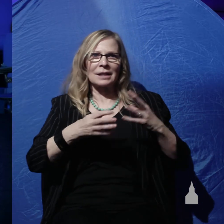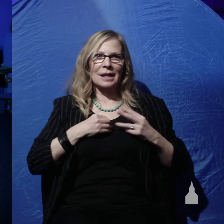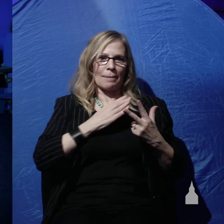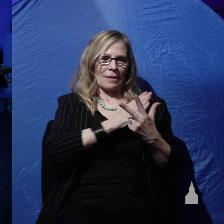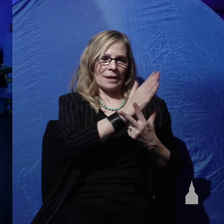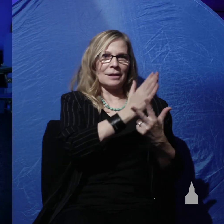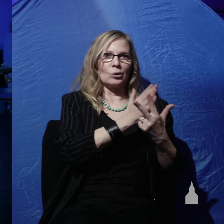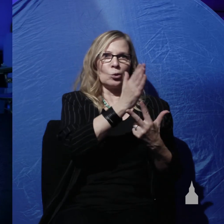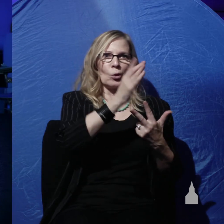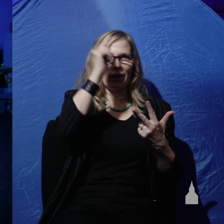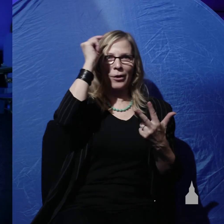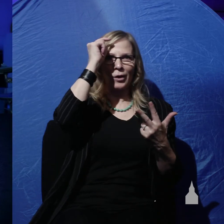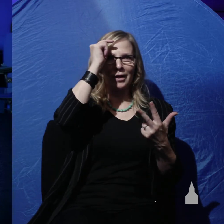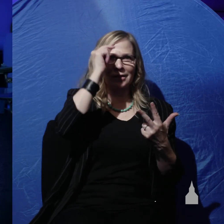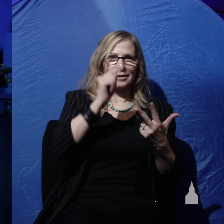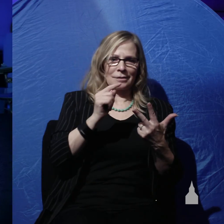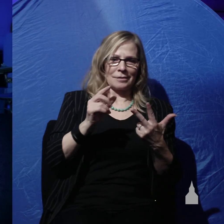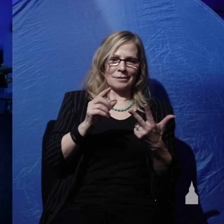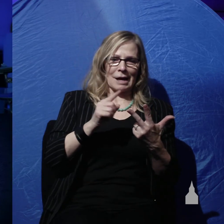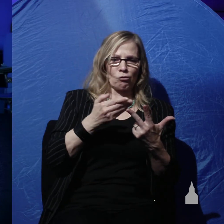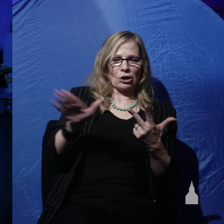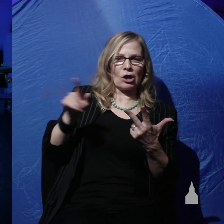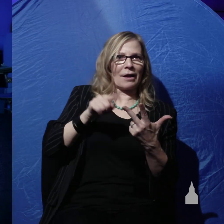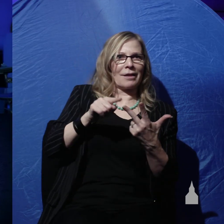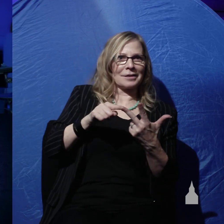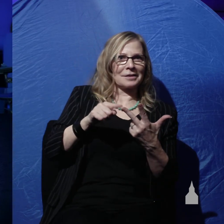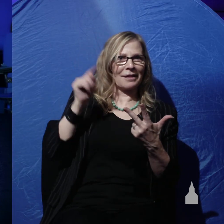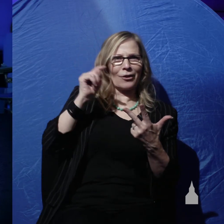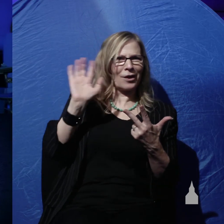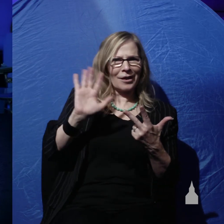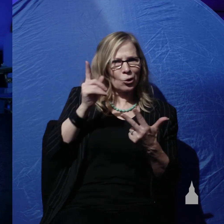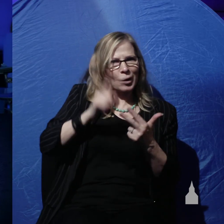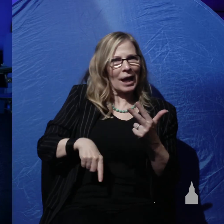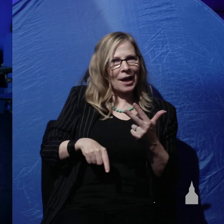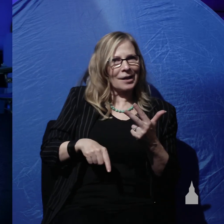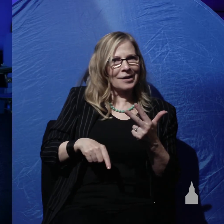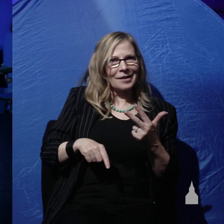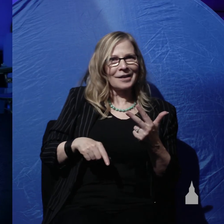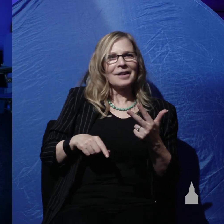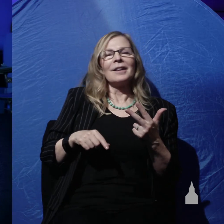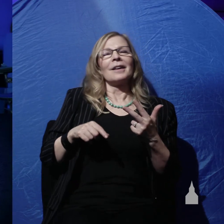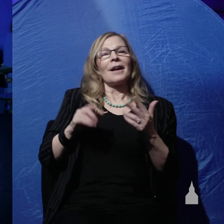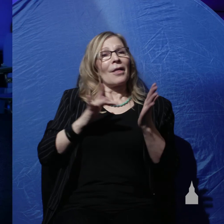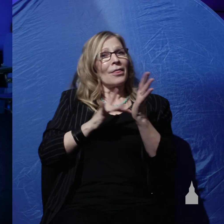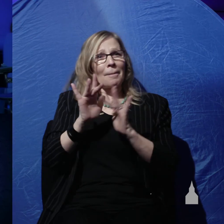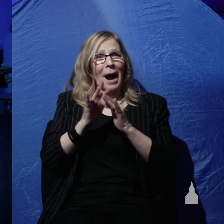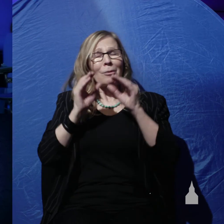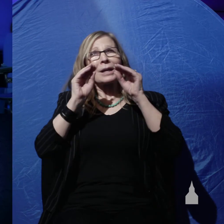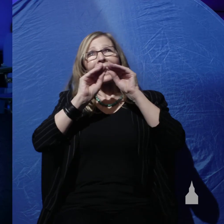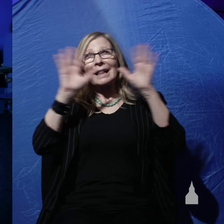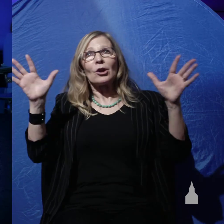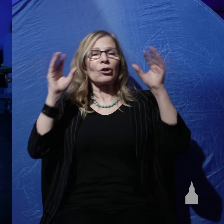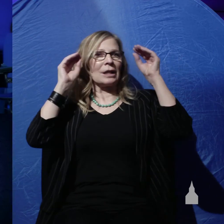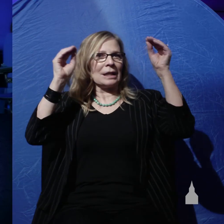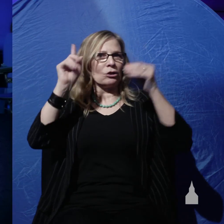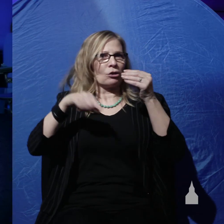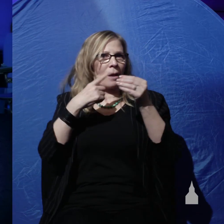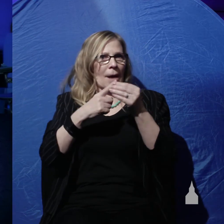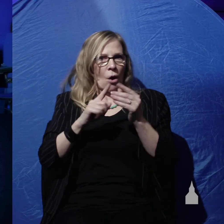of the creation you can't do it because the Bible clearly teaches about the origin of living things the